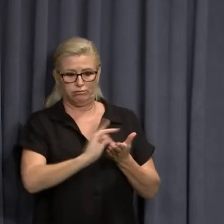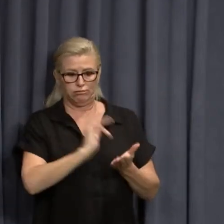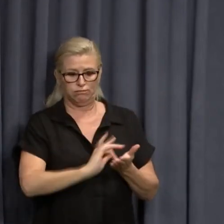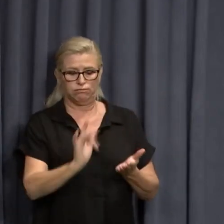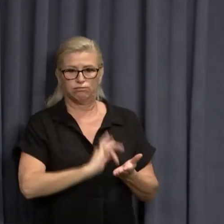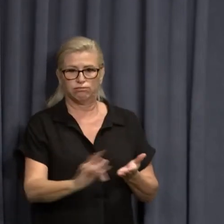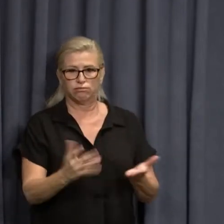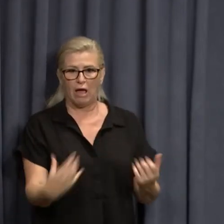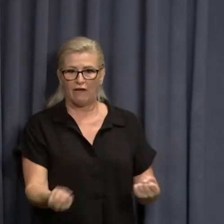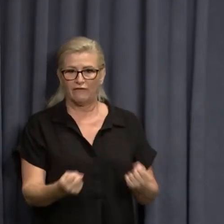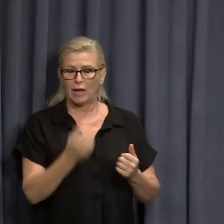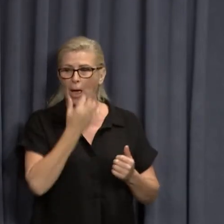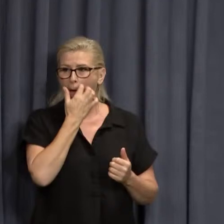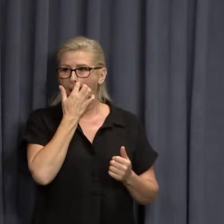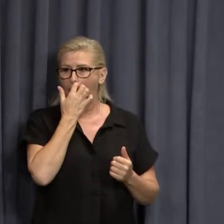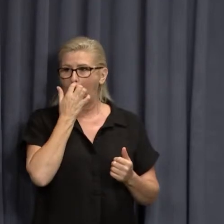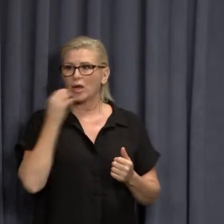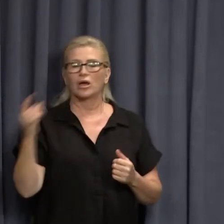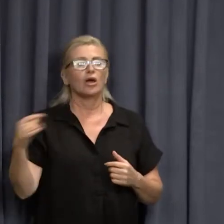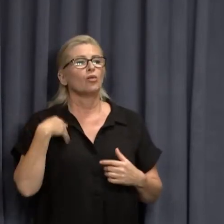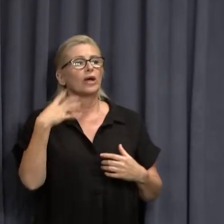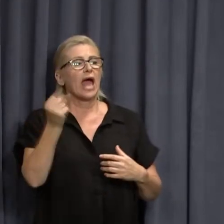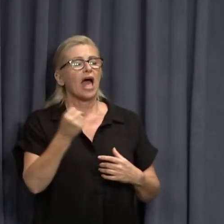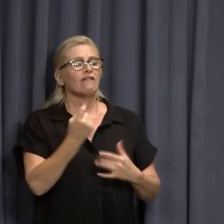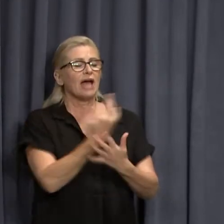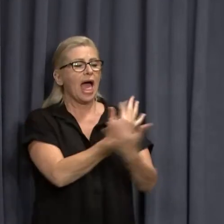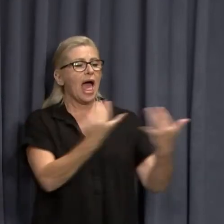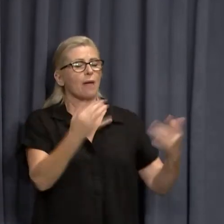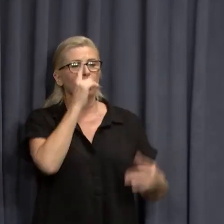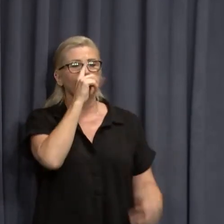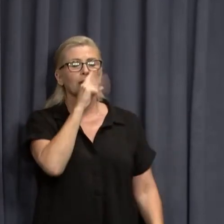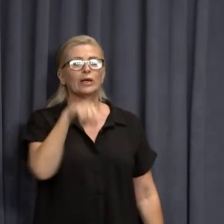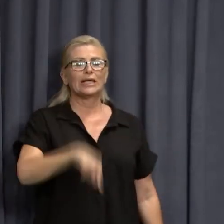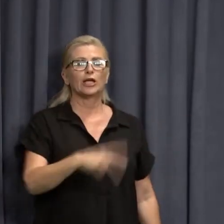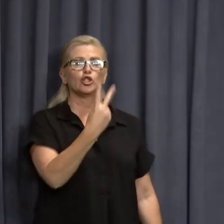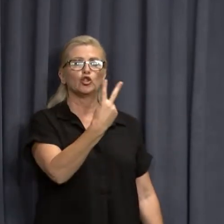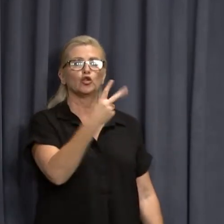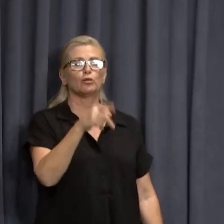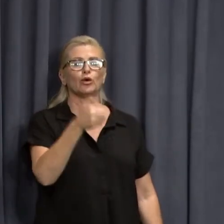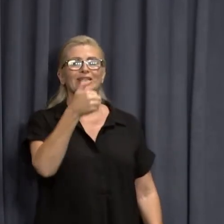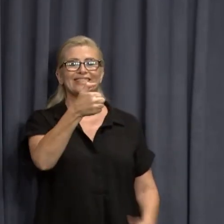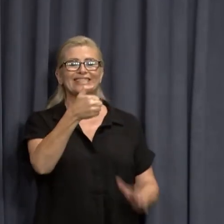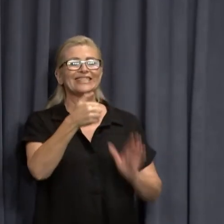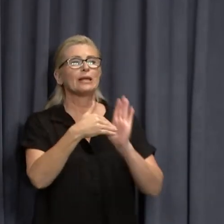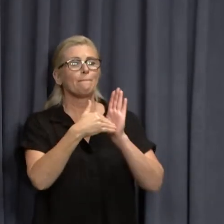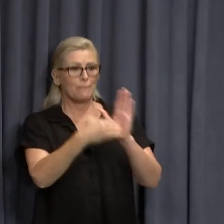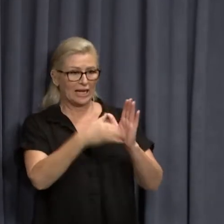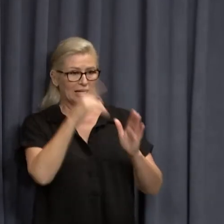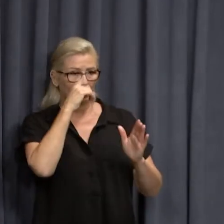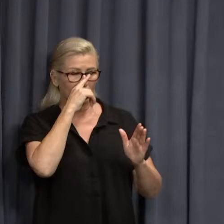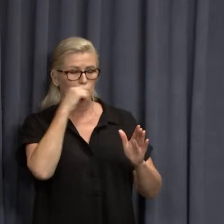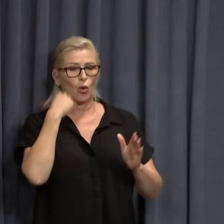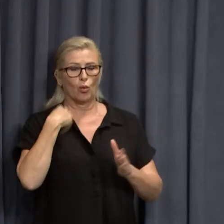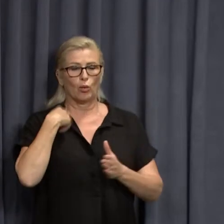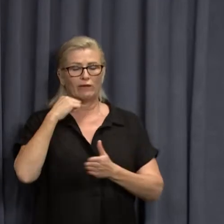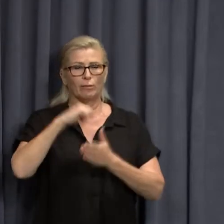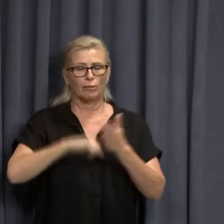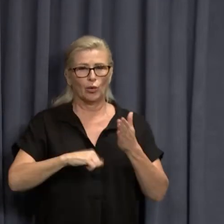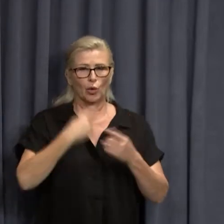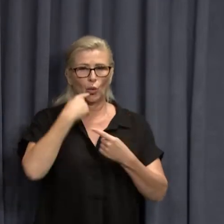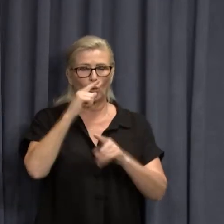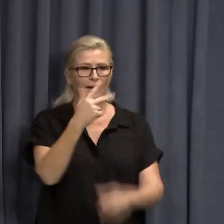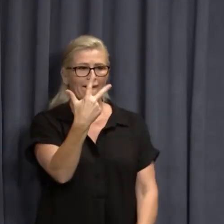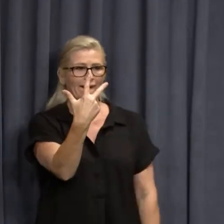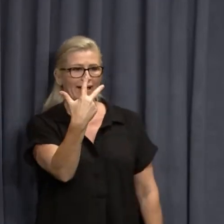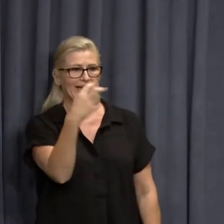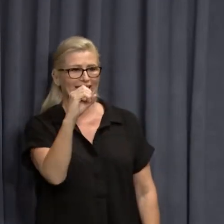rest of the states? Well, have a population of 2.6 million people and we've ordered 18 million. And that doesn't include what the